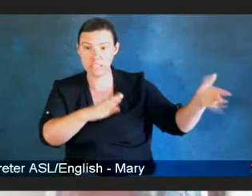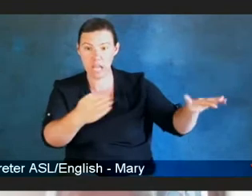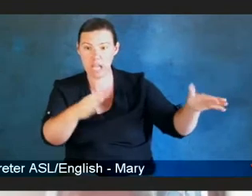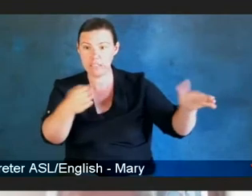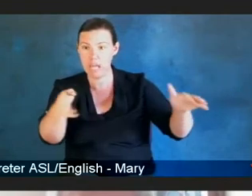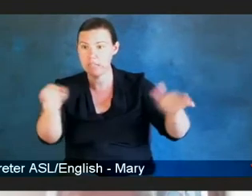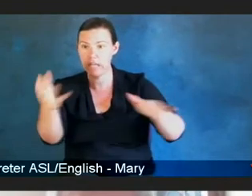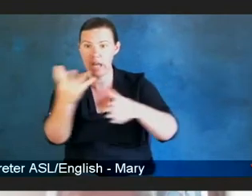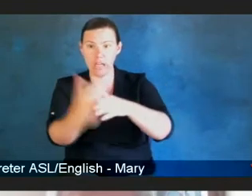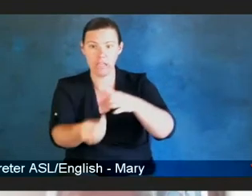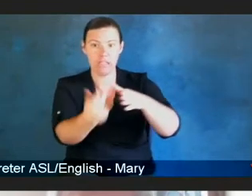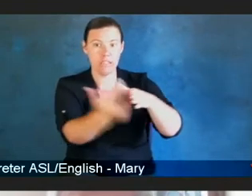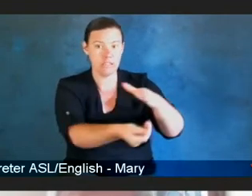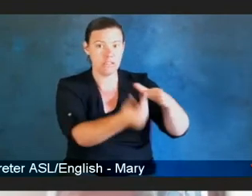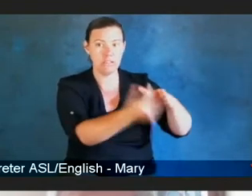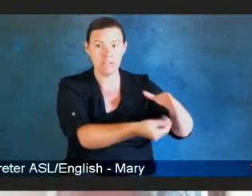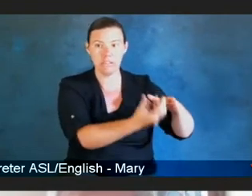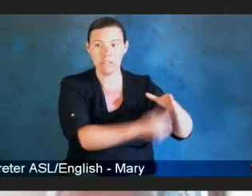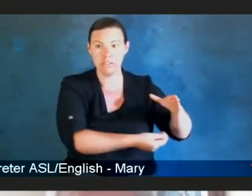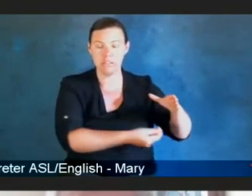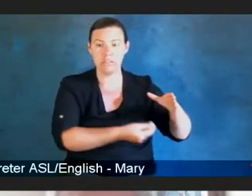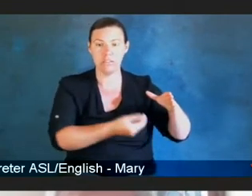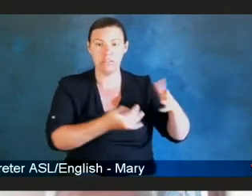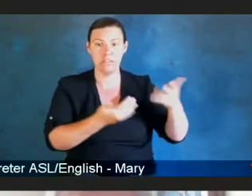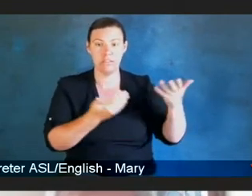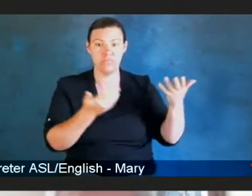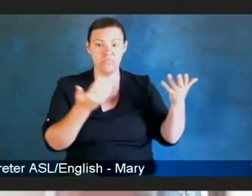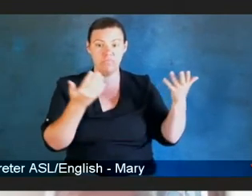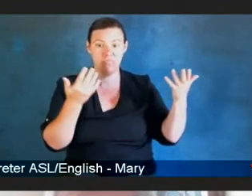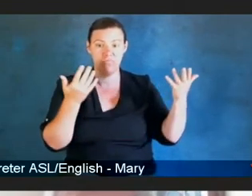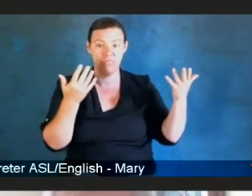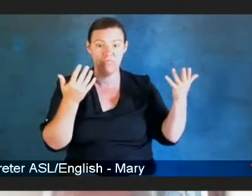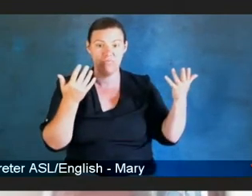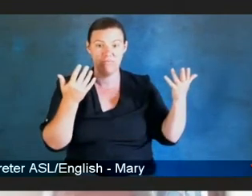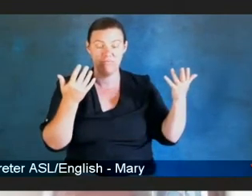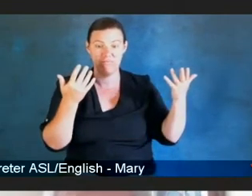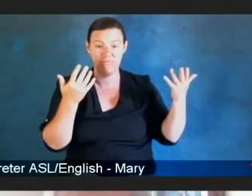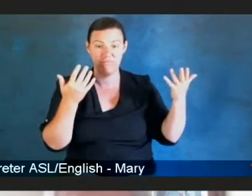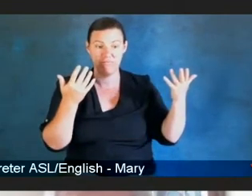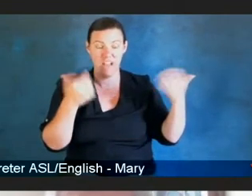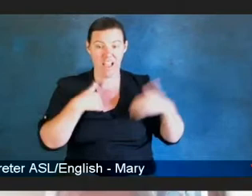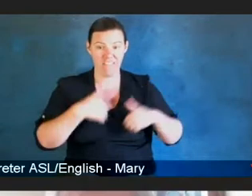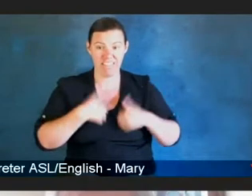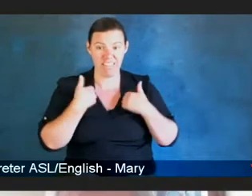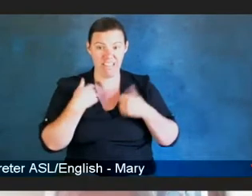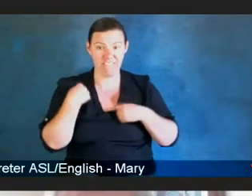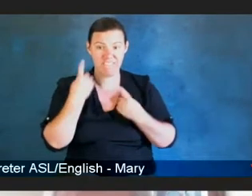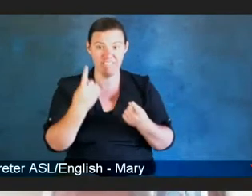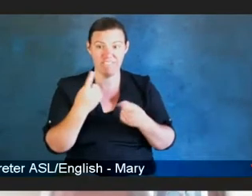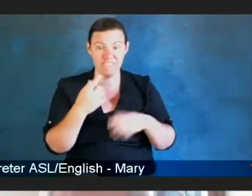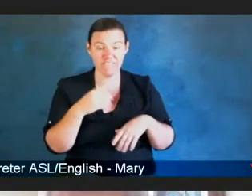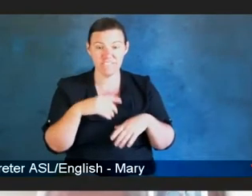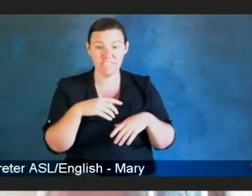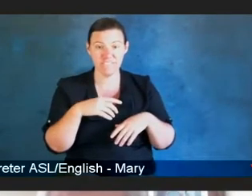us that had died. I outlived four support groups.